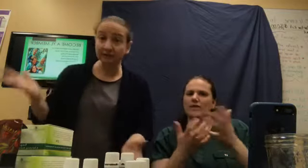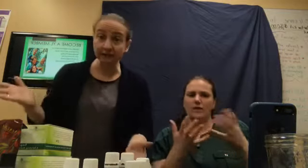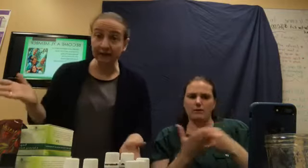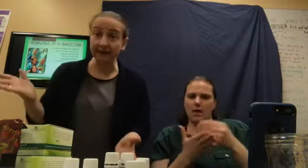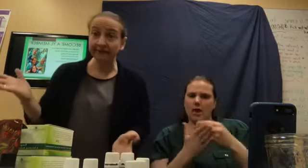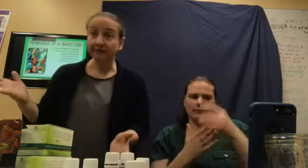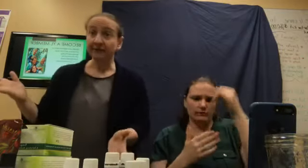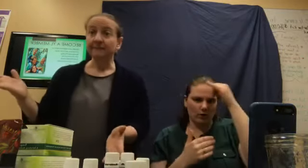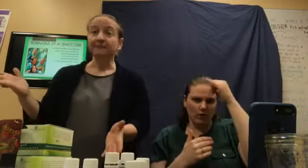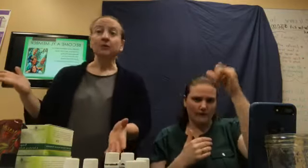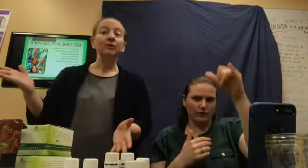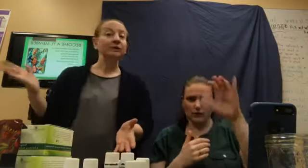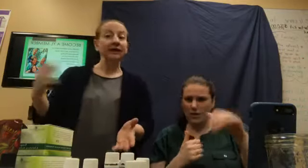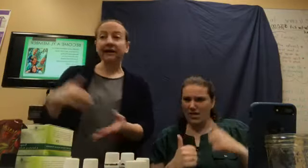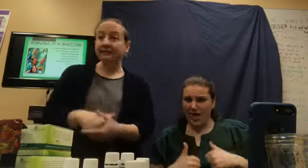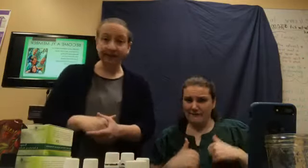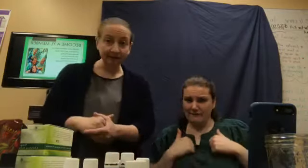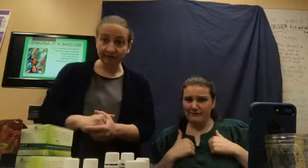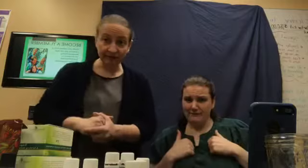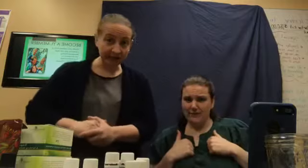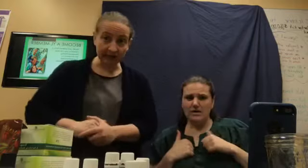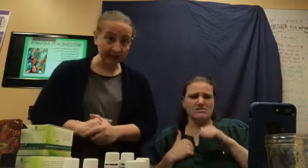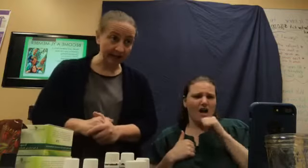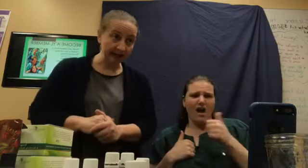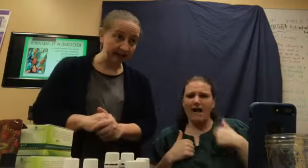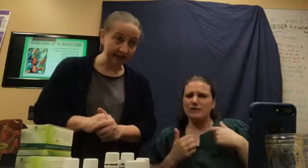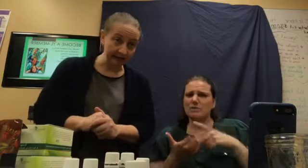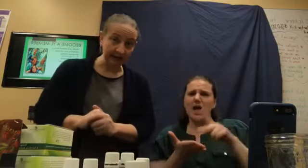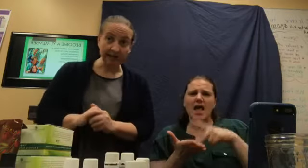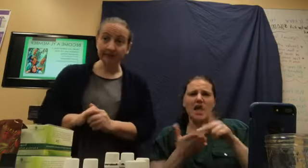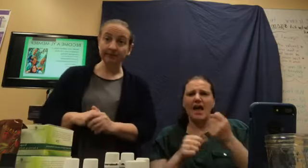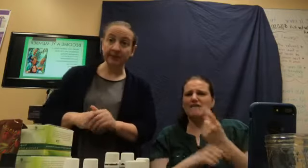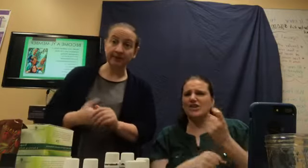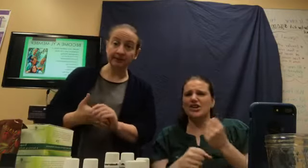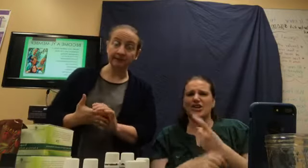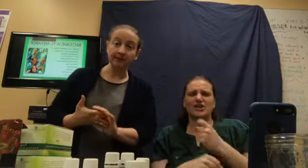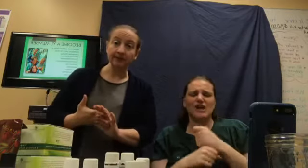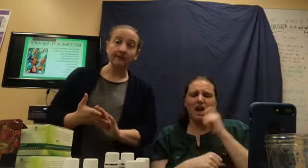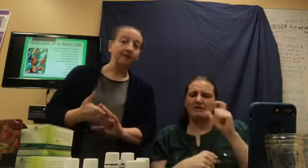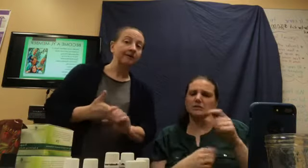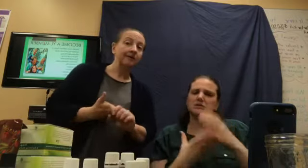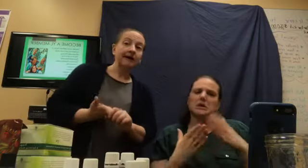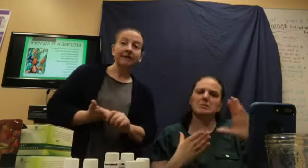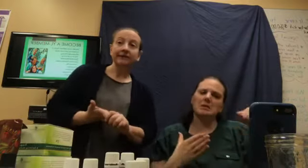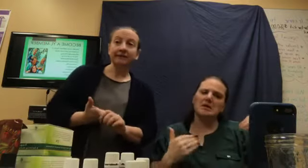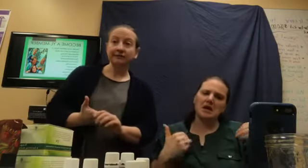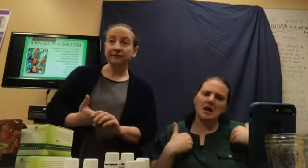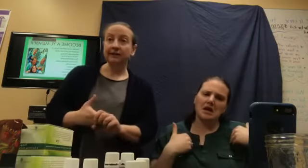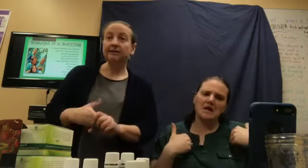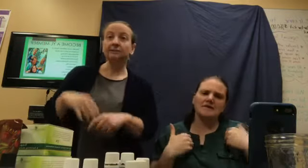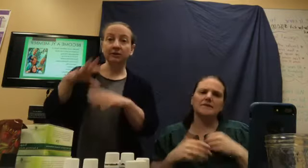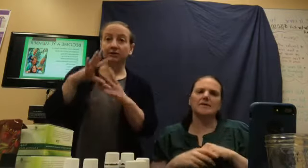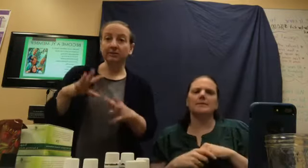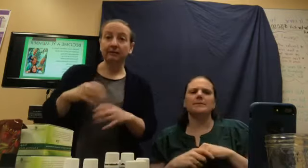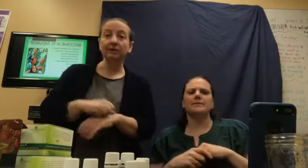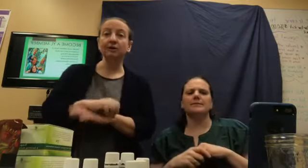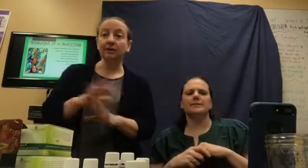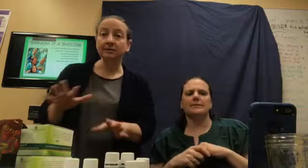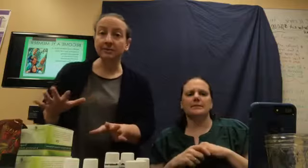of your life. We don't have an annual fee here at Young Living. I know some companies do. We don't have an annual fee. Once you're a member, you're always a